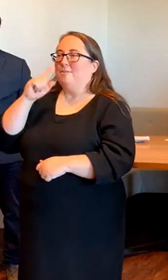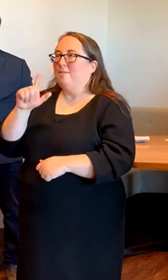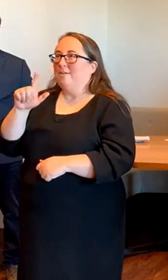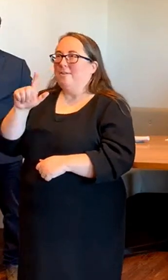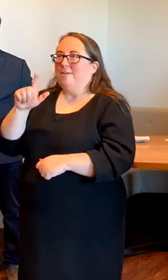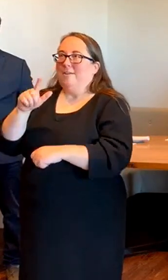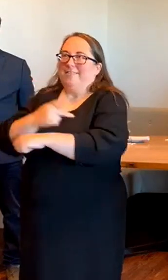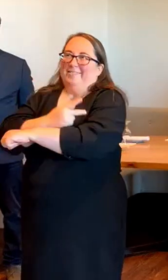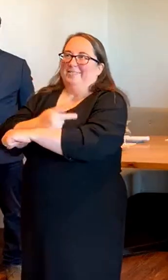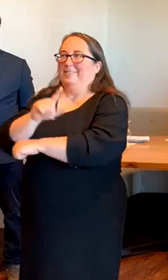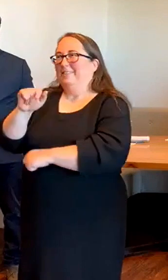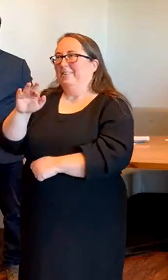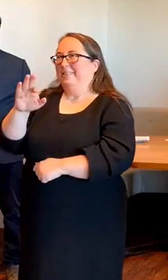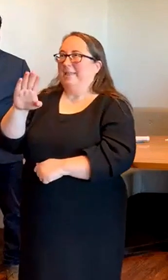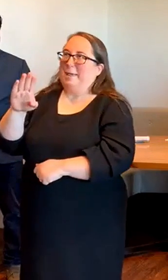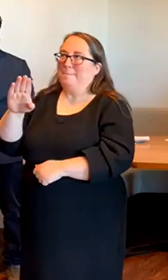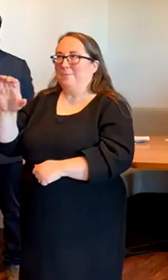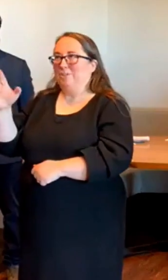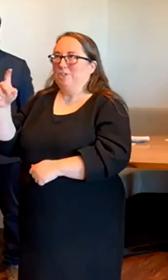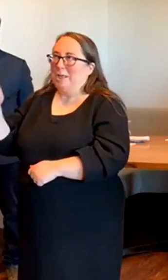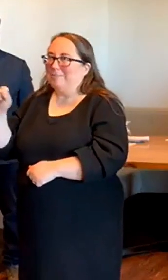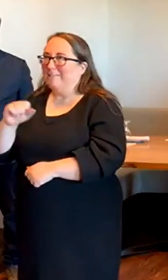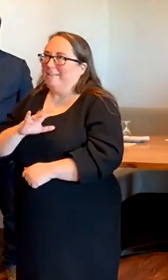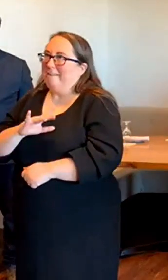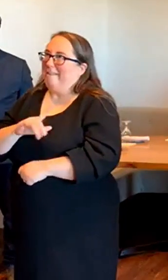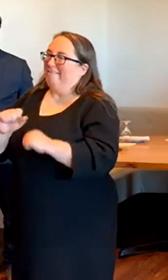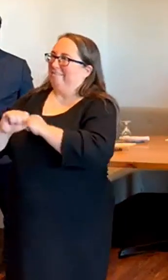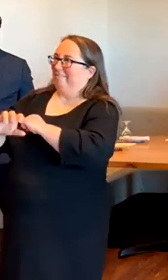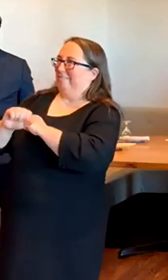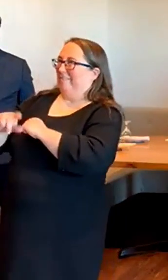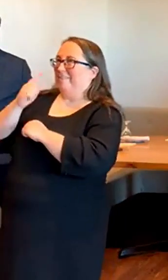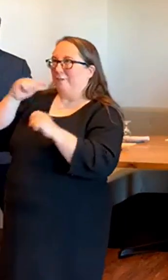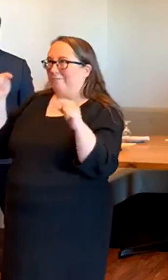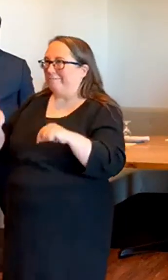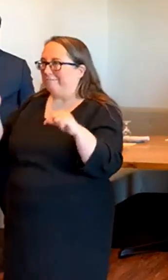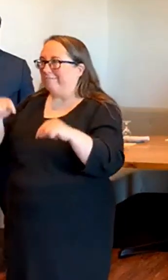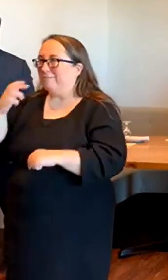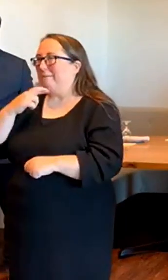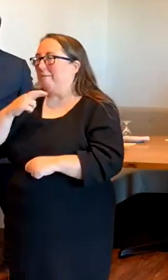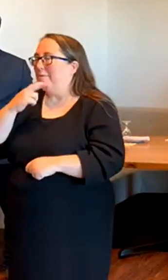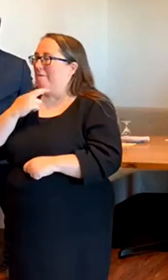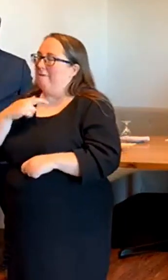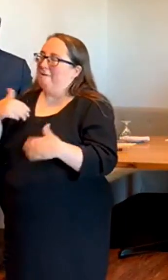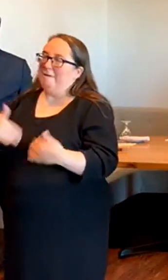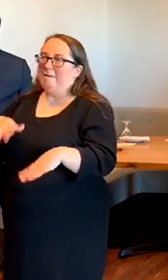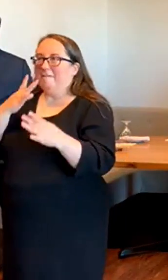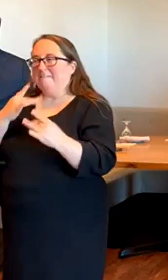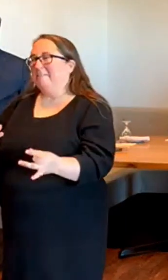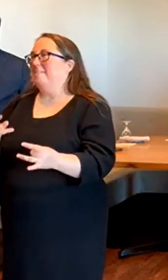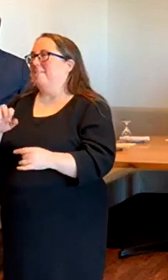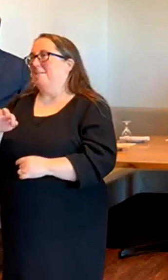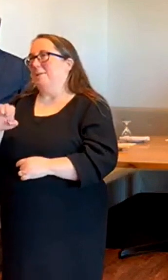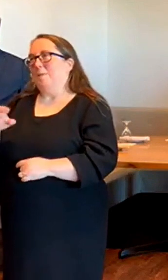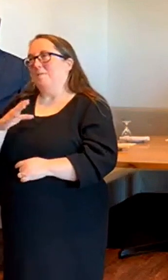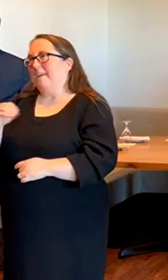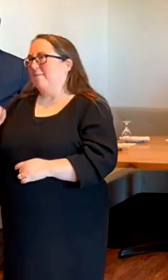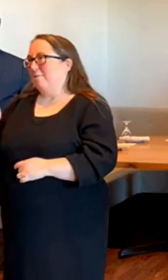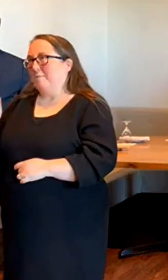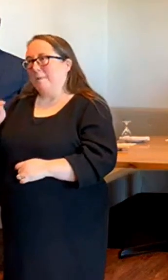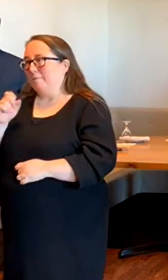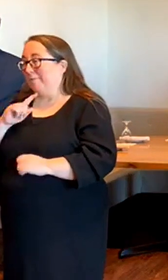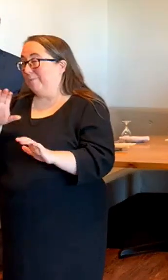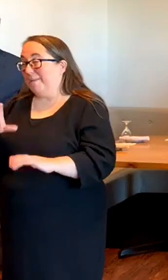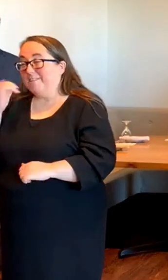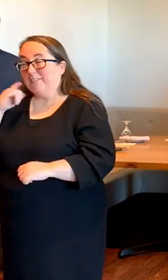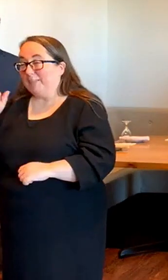so just a big plug for, again, the food here at Clover and Cardamom. And also, if you're like me, that tends